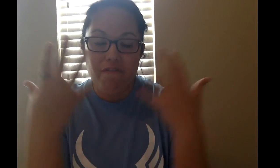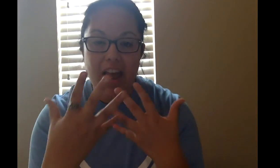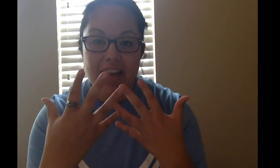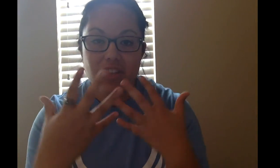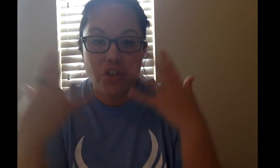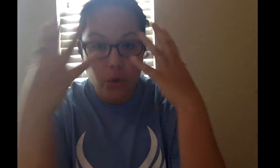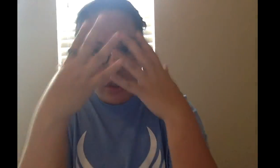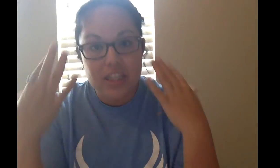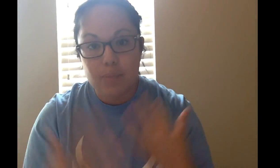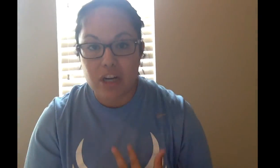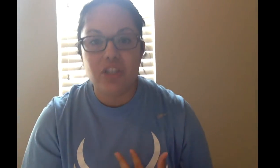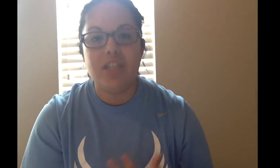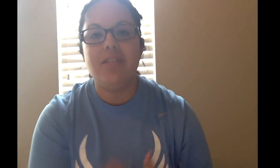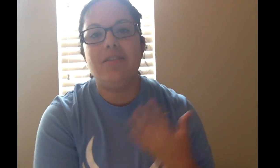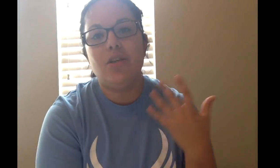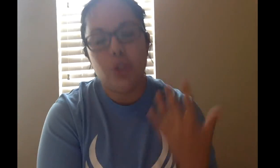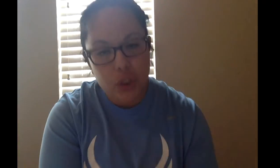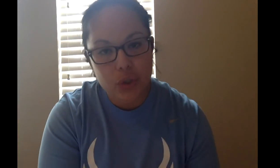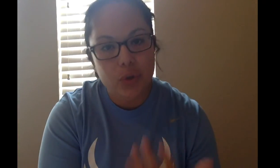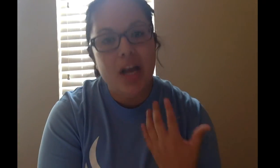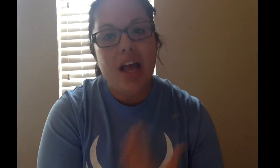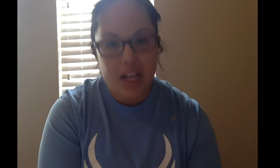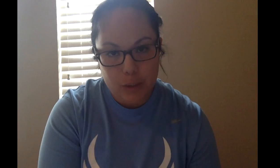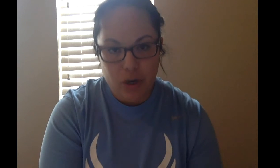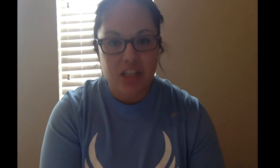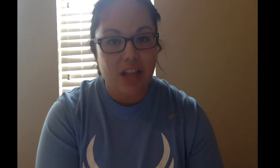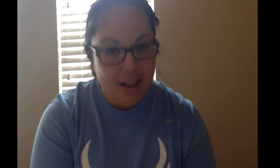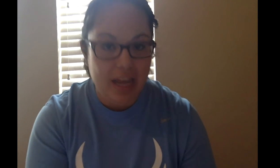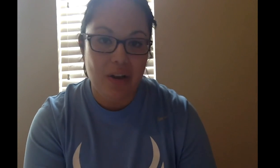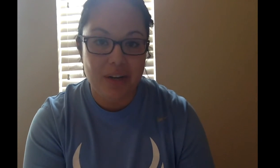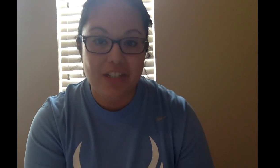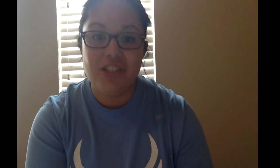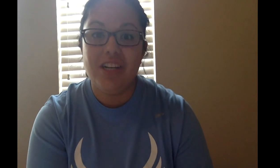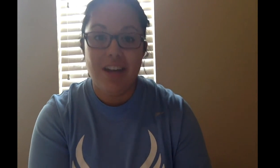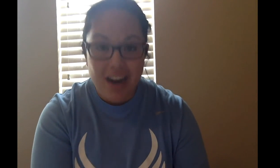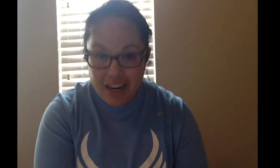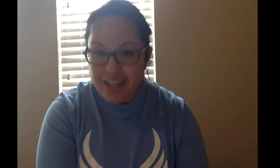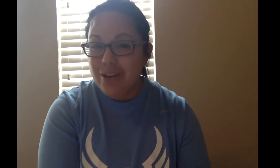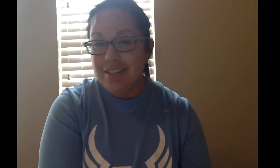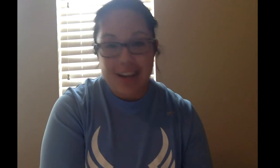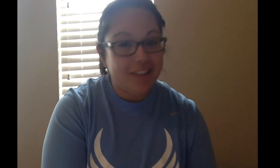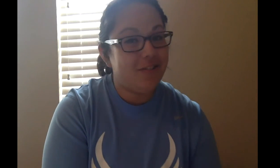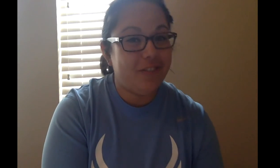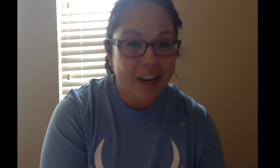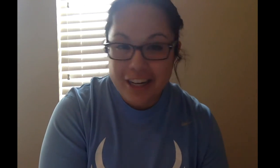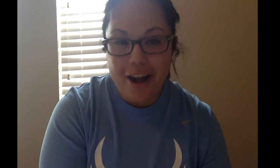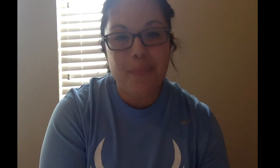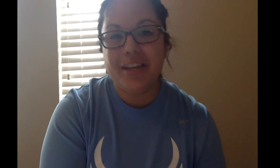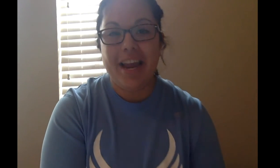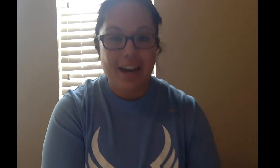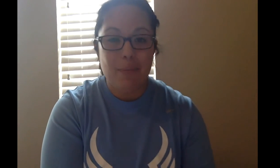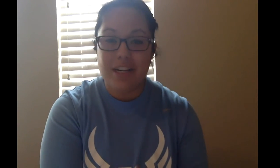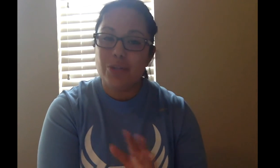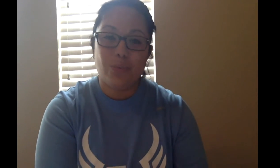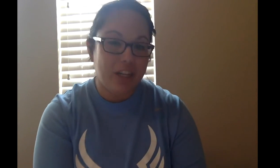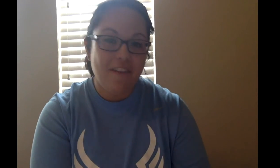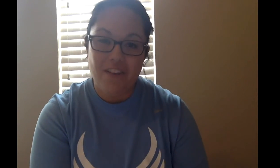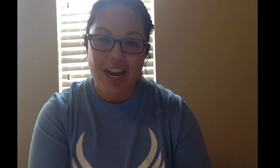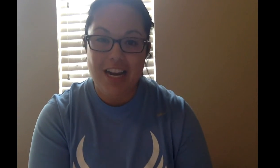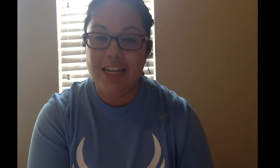facial expressions to express a language. I know it sounds very complicated, but it's really fun and